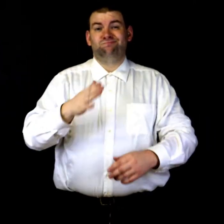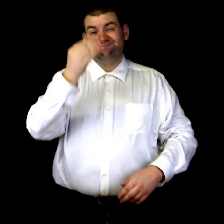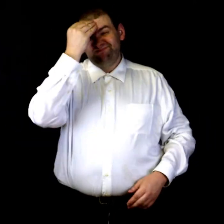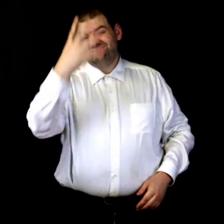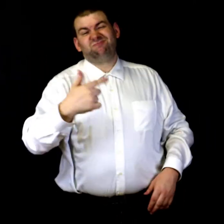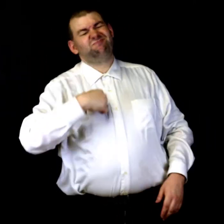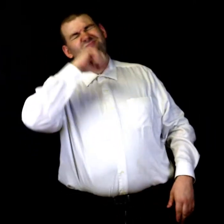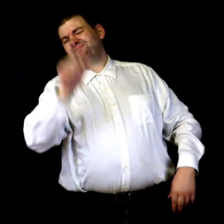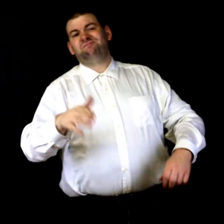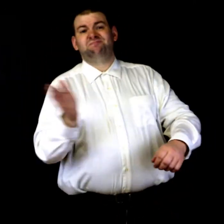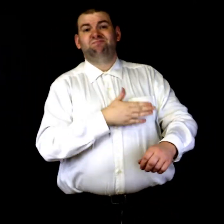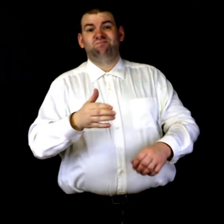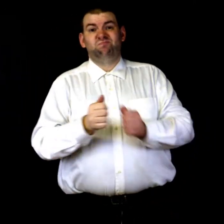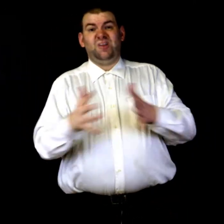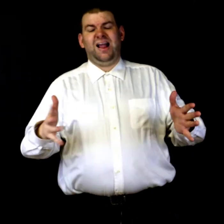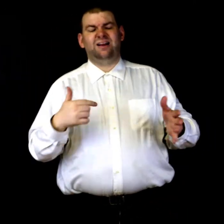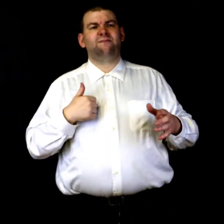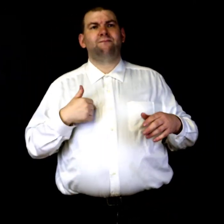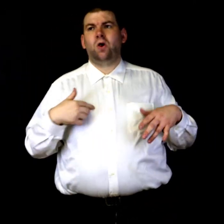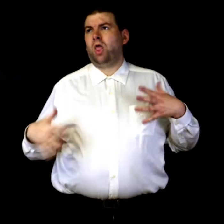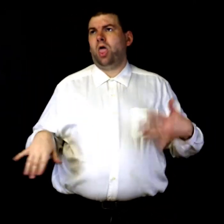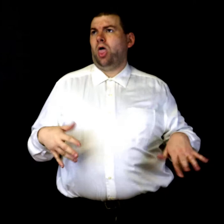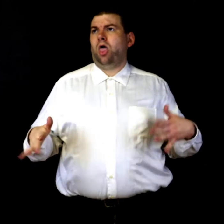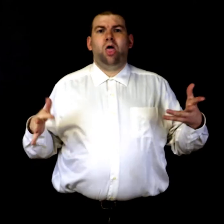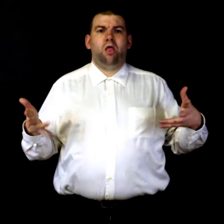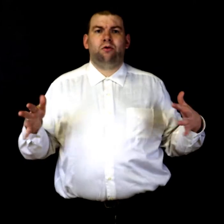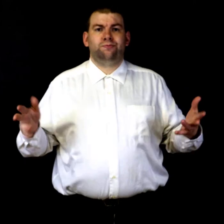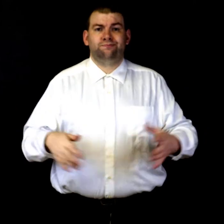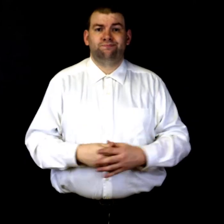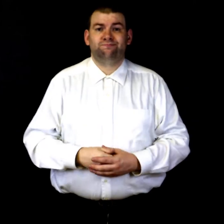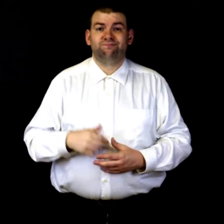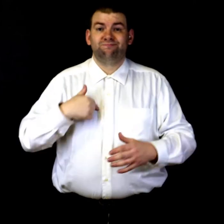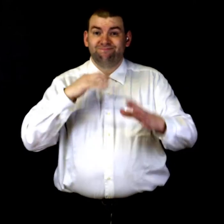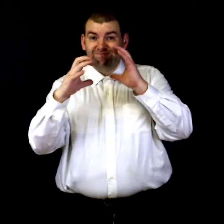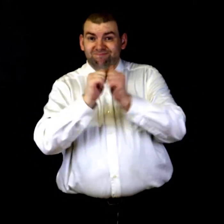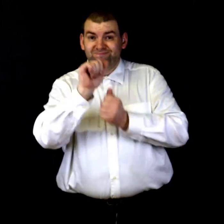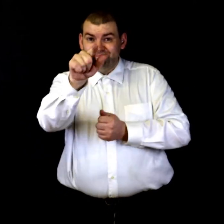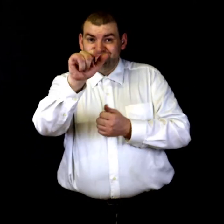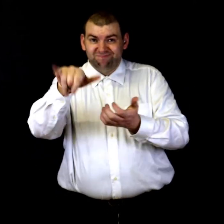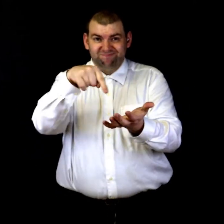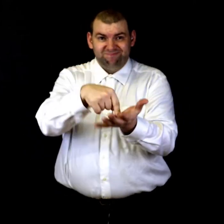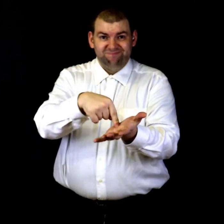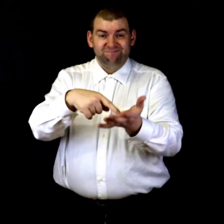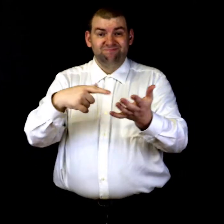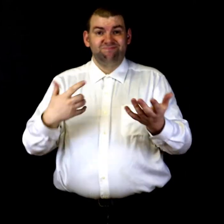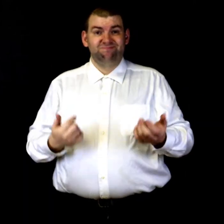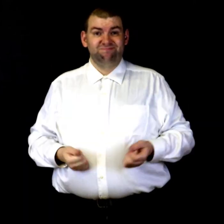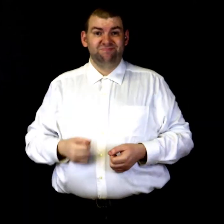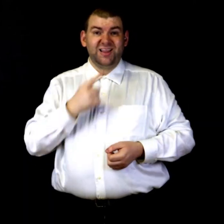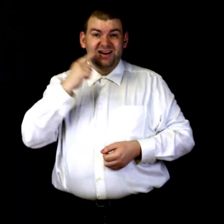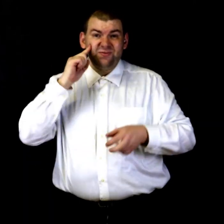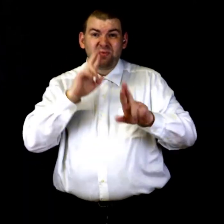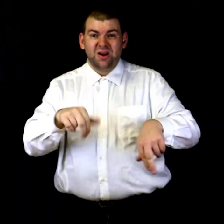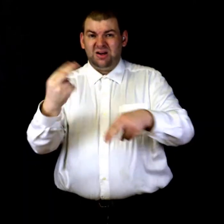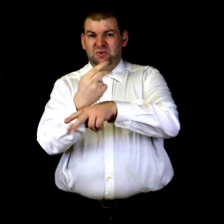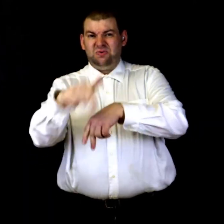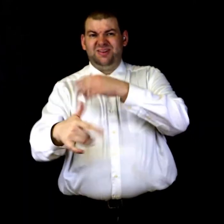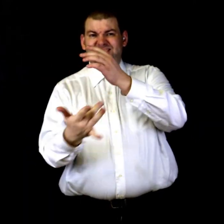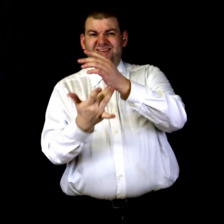music. I love music. Without it, I feel no peace. Just as I communicate with you like this, a deaf reporter can use